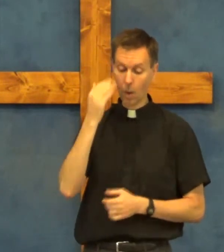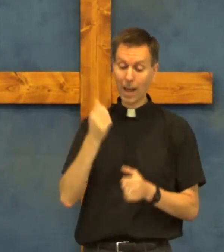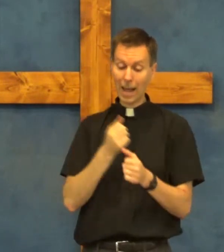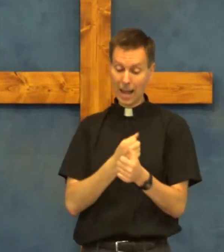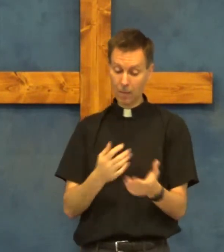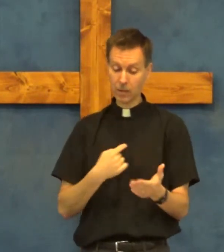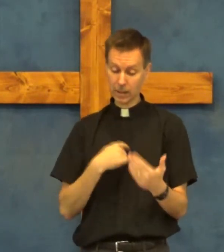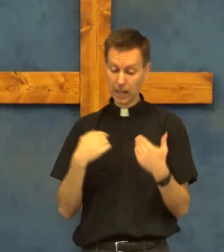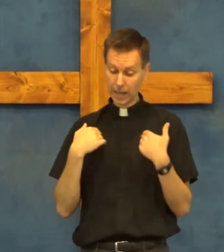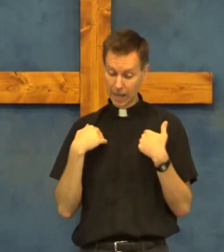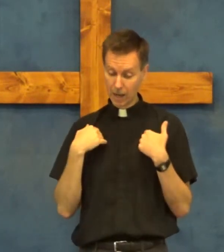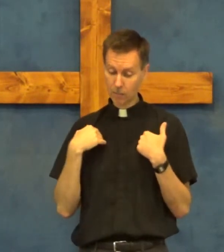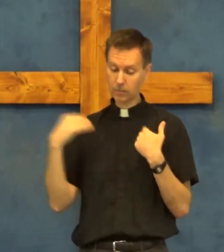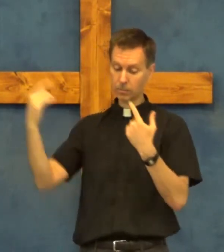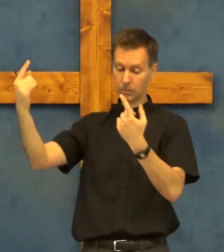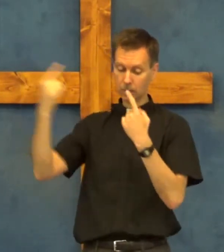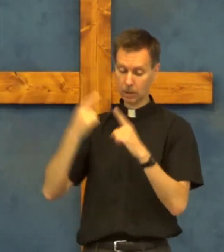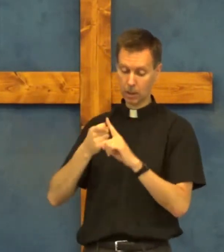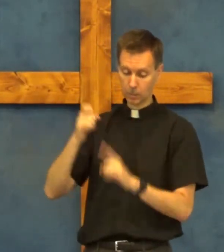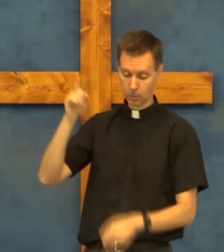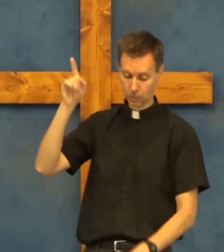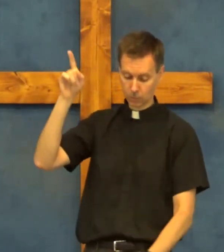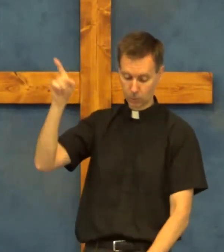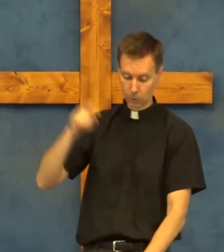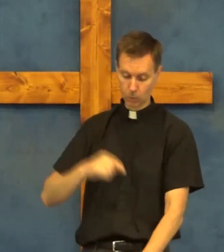everything i have comes from you